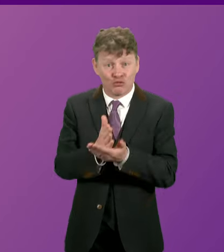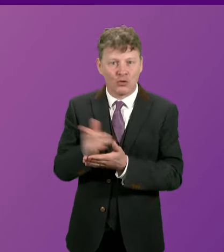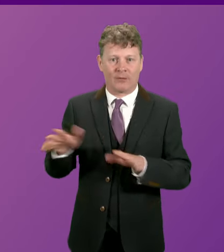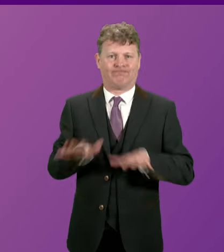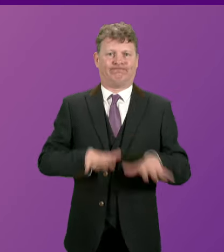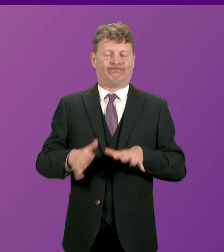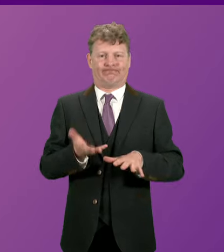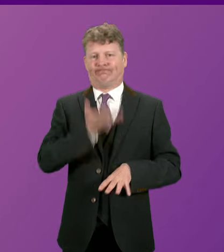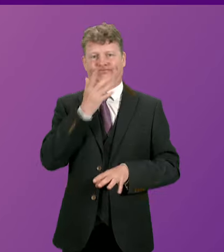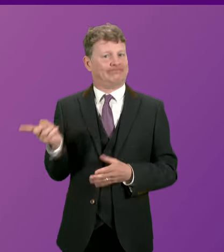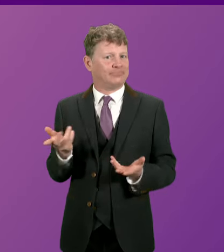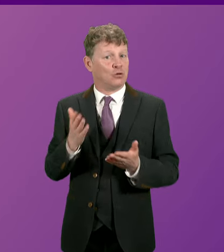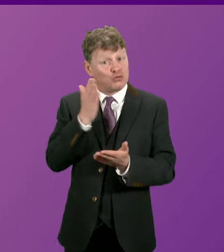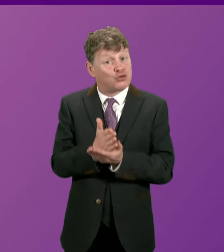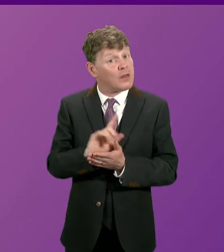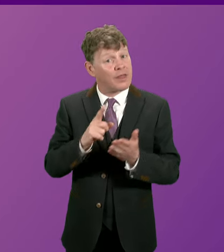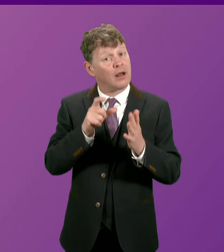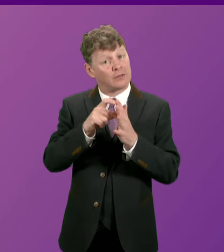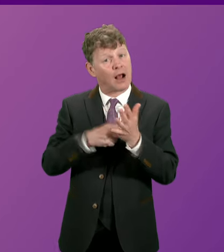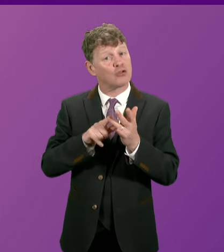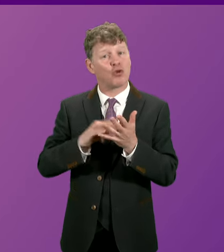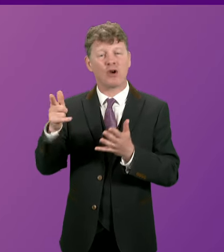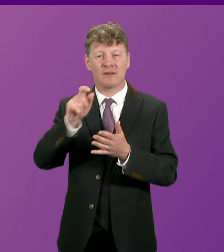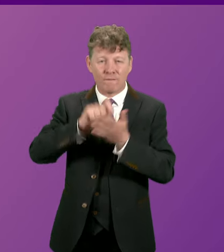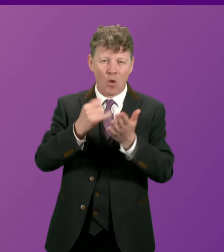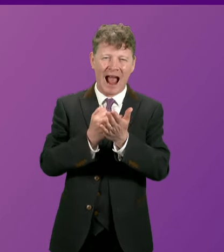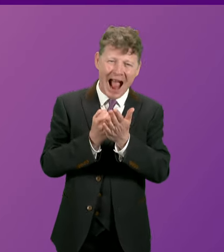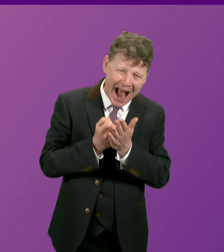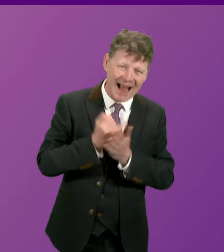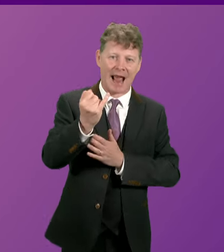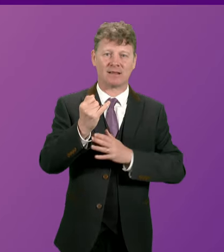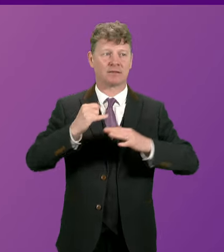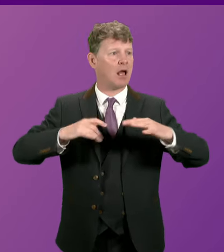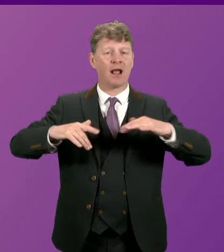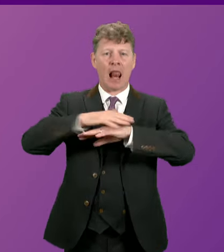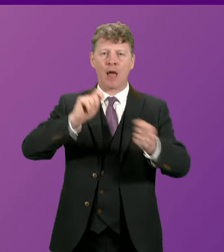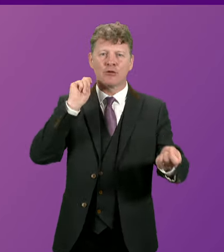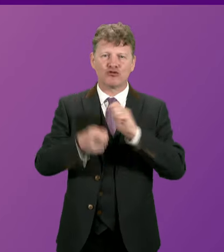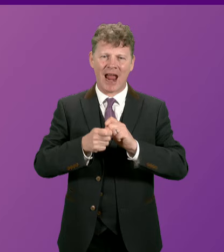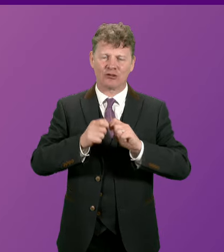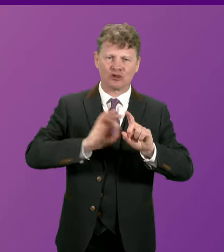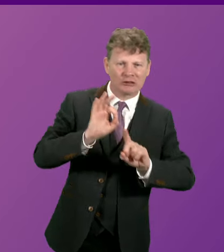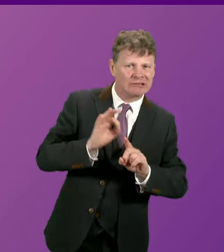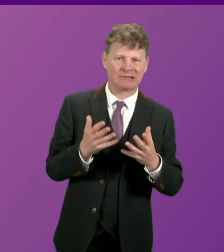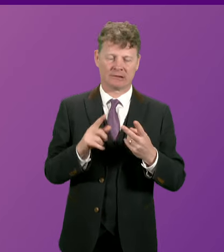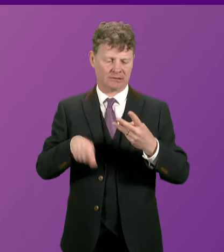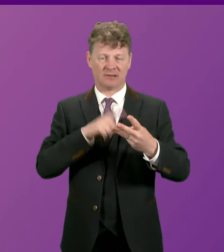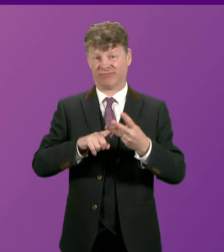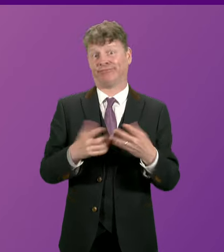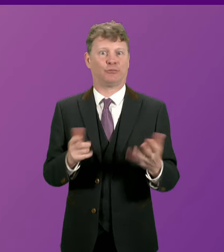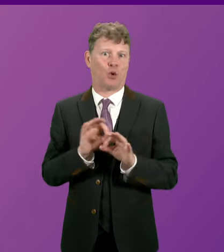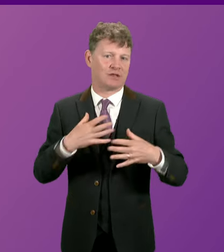truth, that truth shows that Douglas Ross generally voted against measures to prevent climate change. What a surprise. Generally voted against